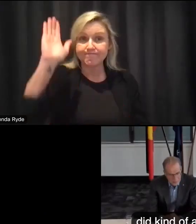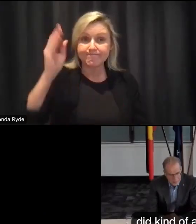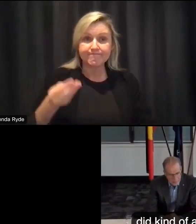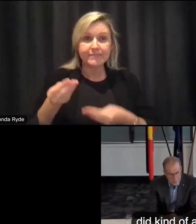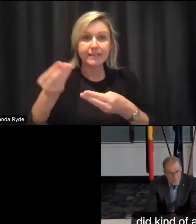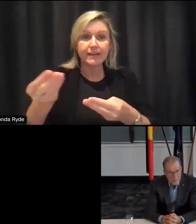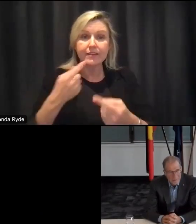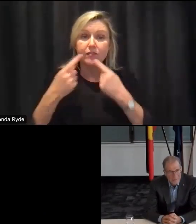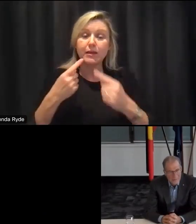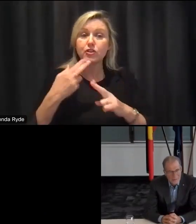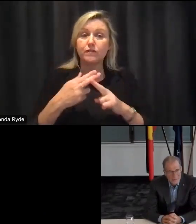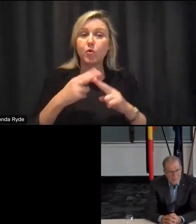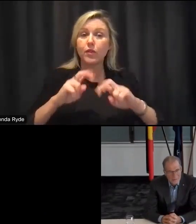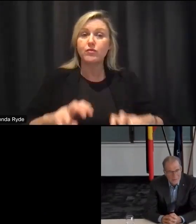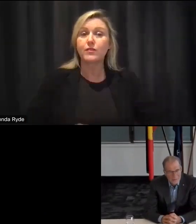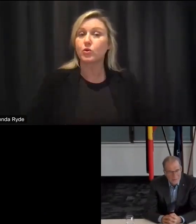review